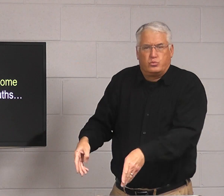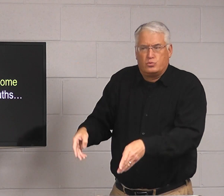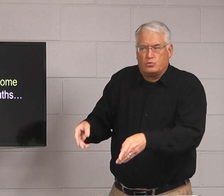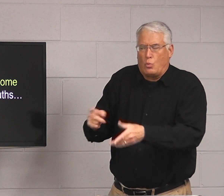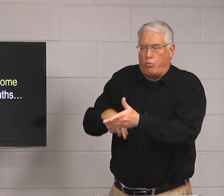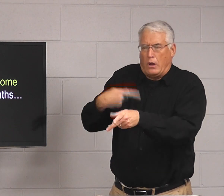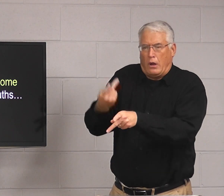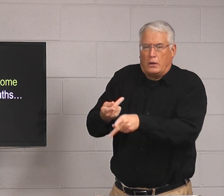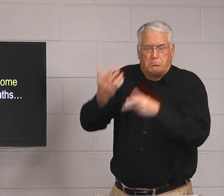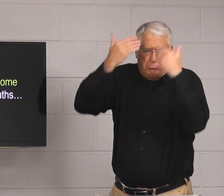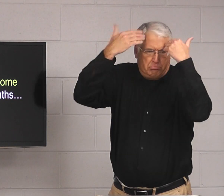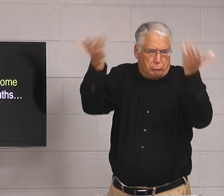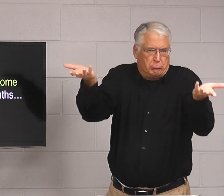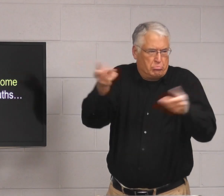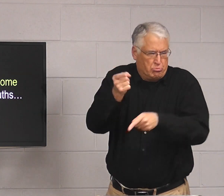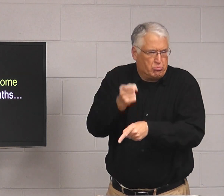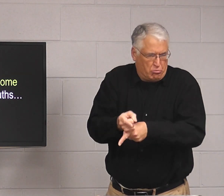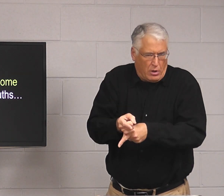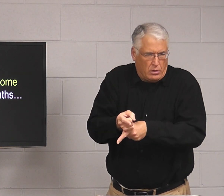But you don't know what kind of person they are, right?